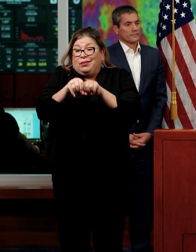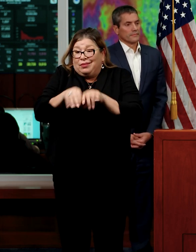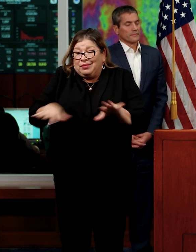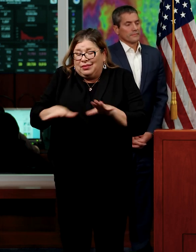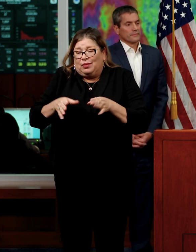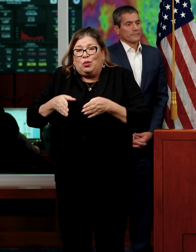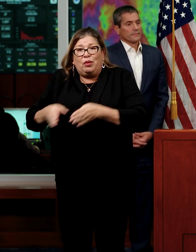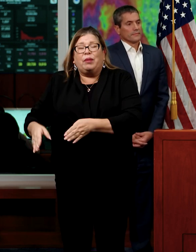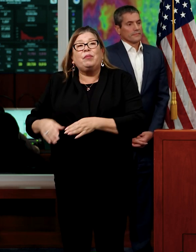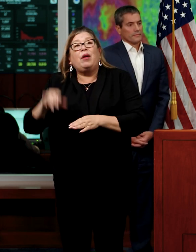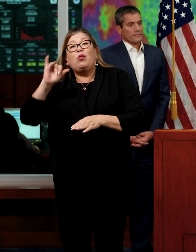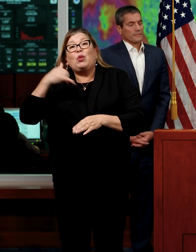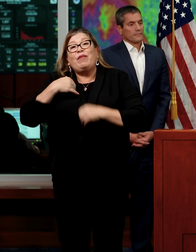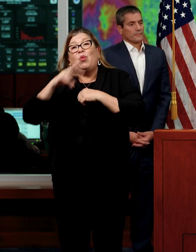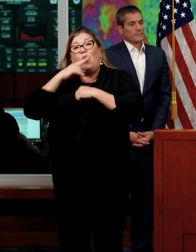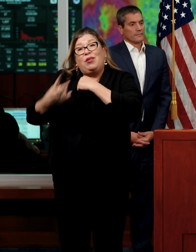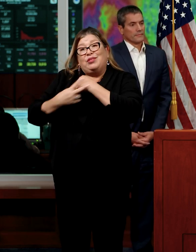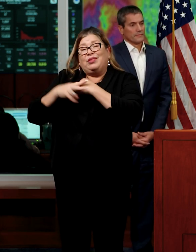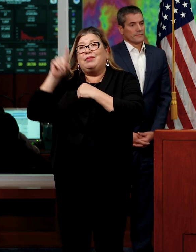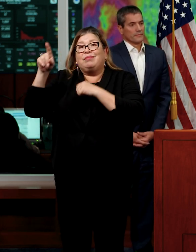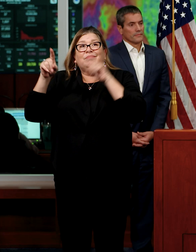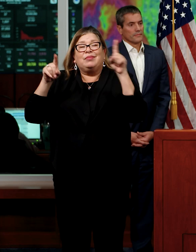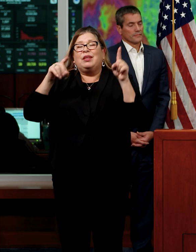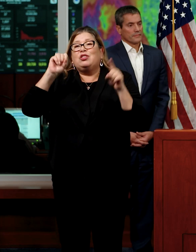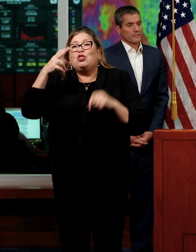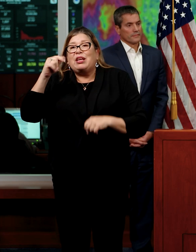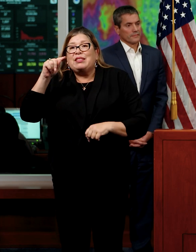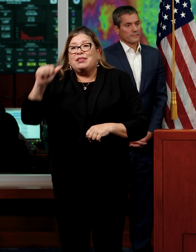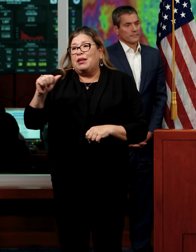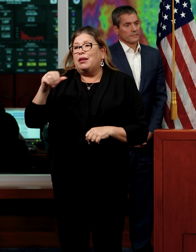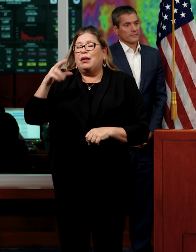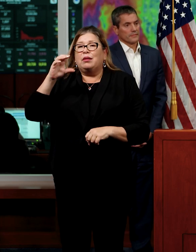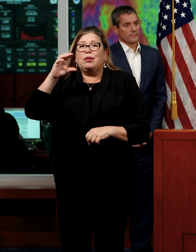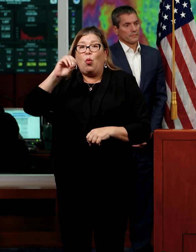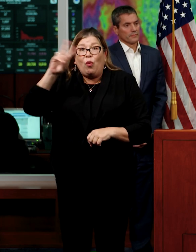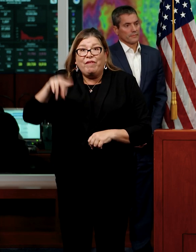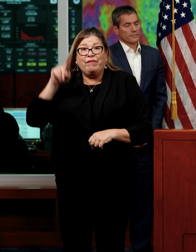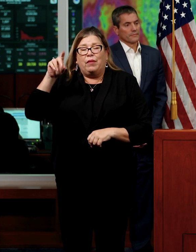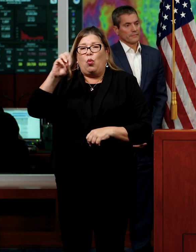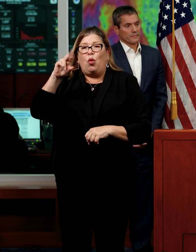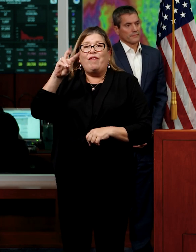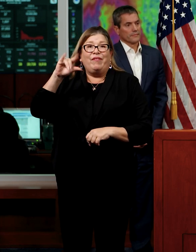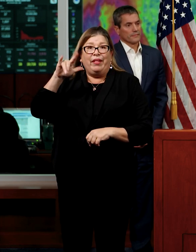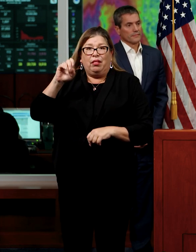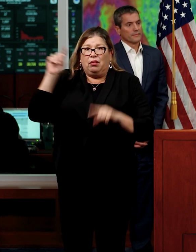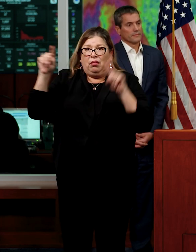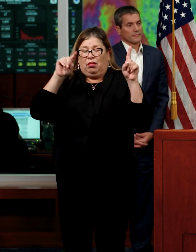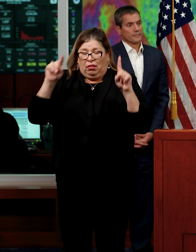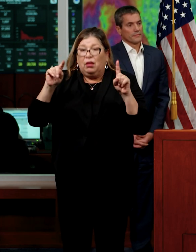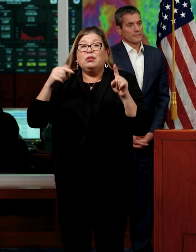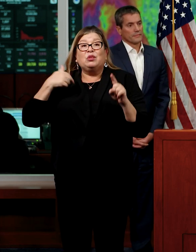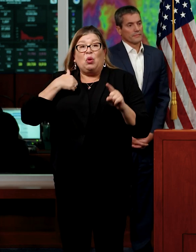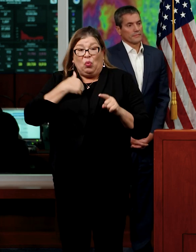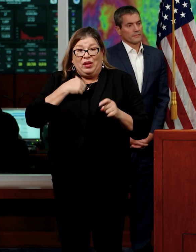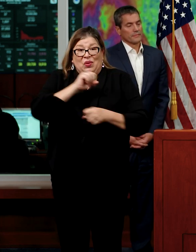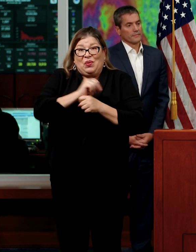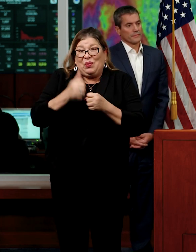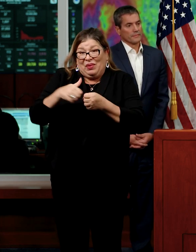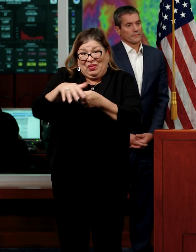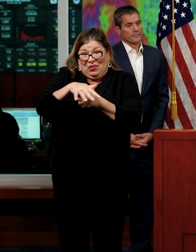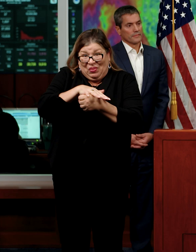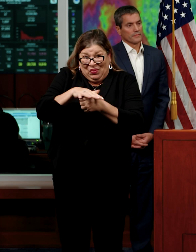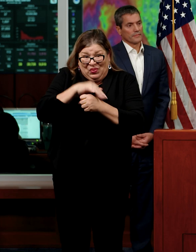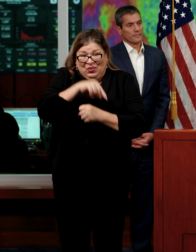Shasta, Oroville, Folsom. We manage all of those systems together with local entities that manage the